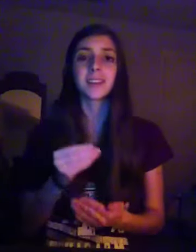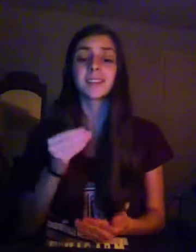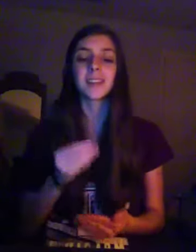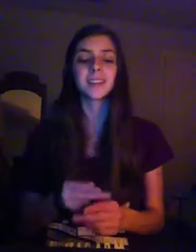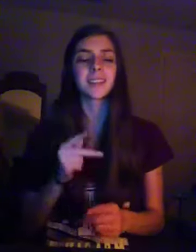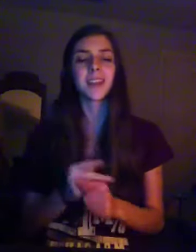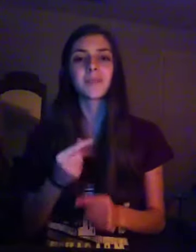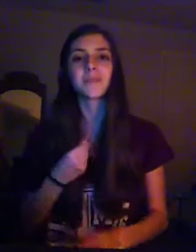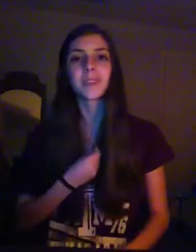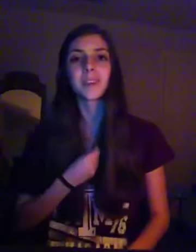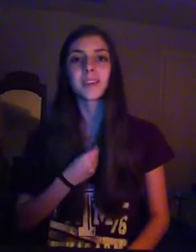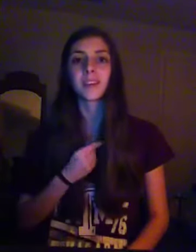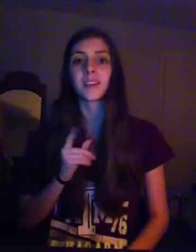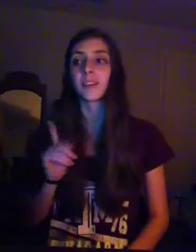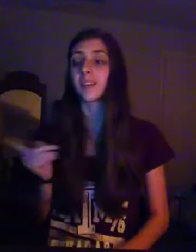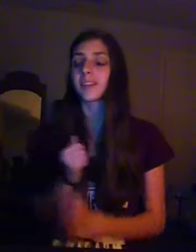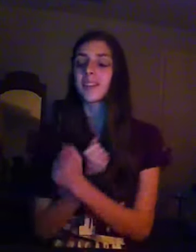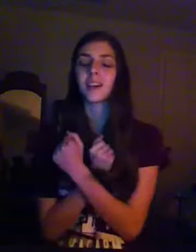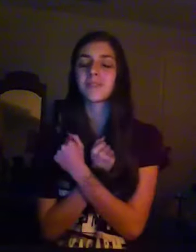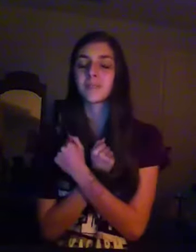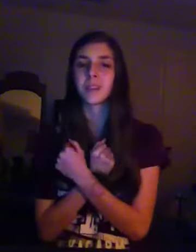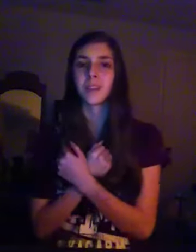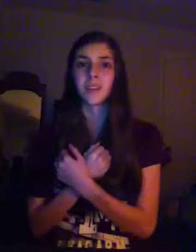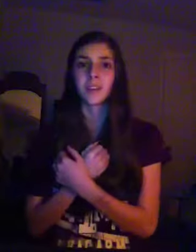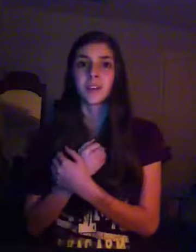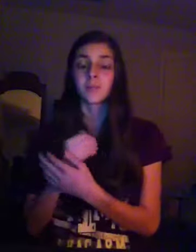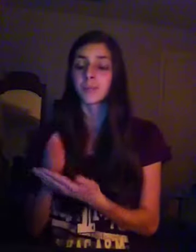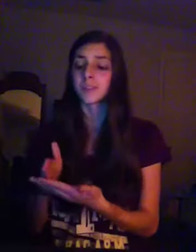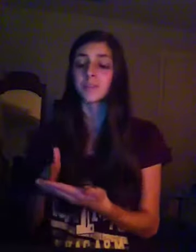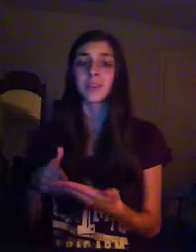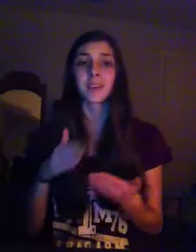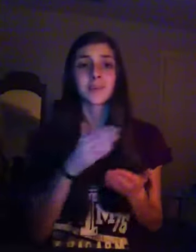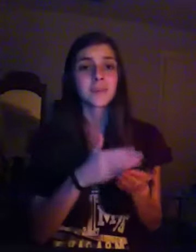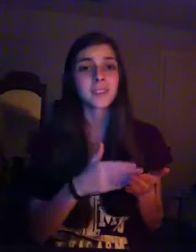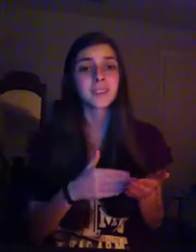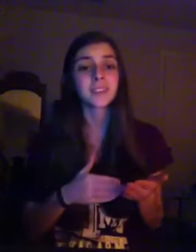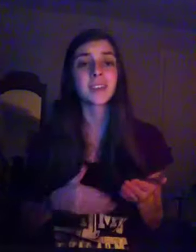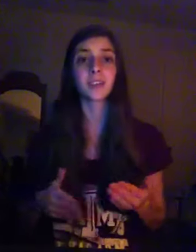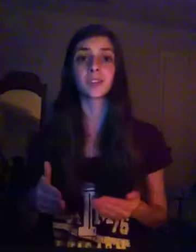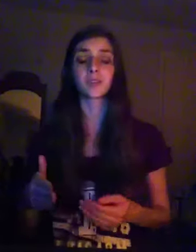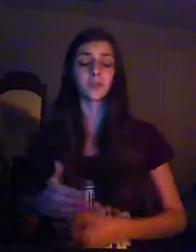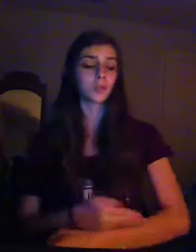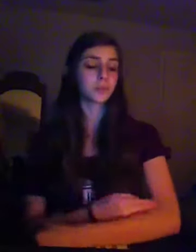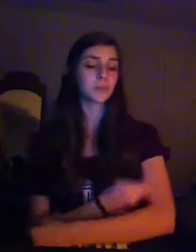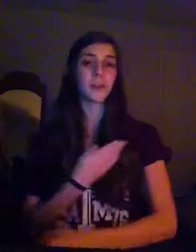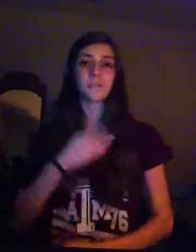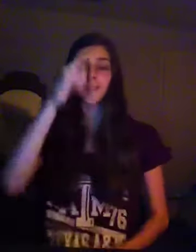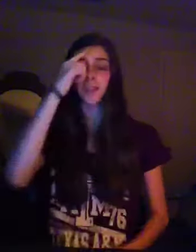he takes care of me Cause he loves me Piece by piece, he restored my faith